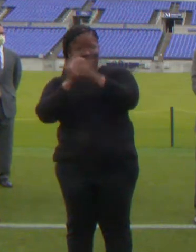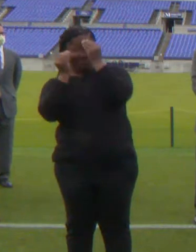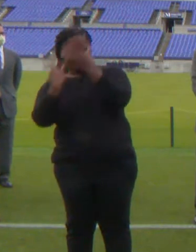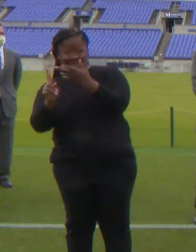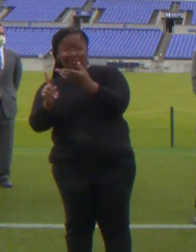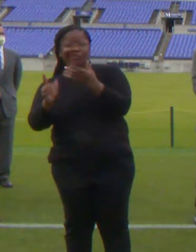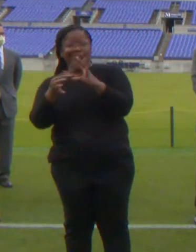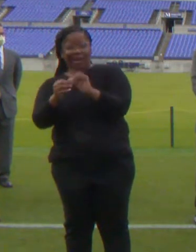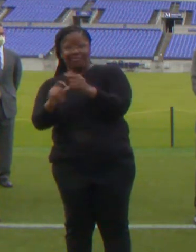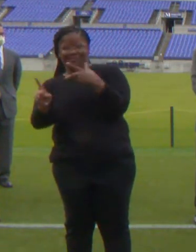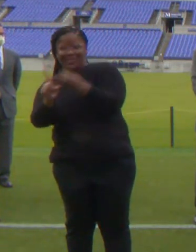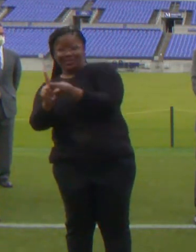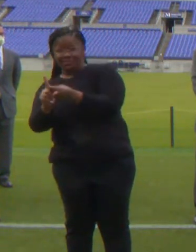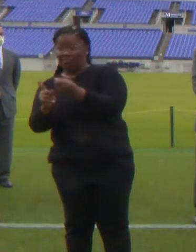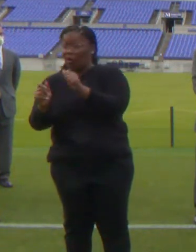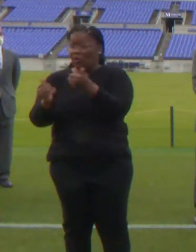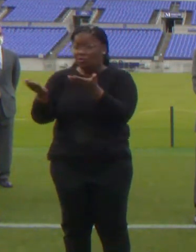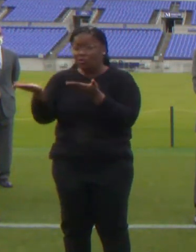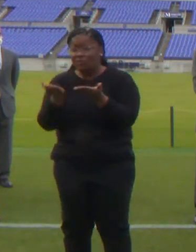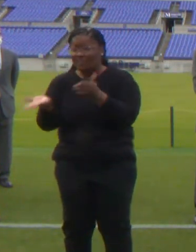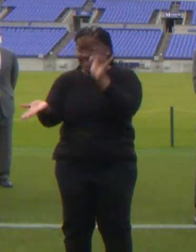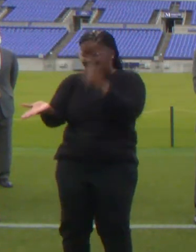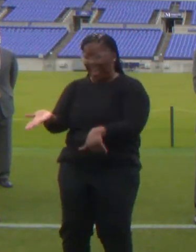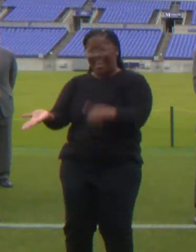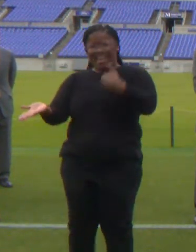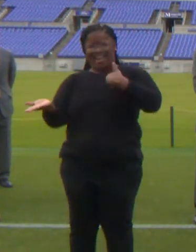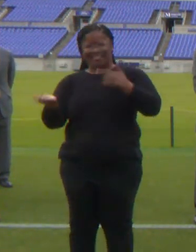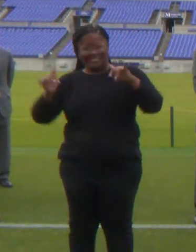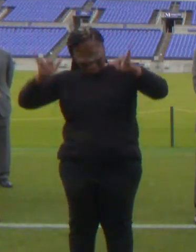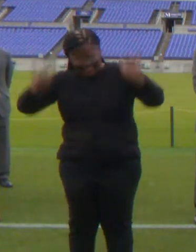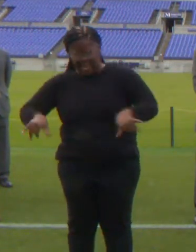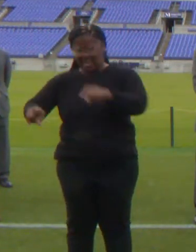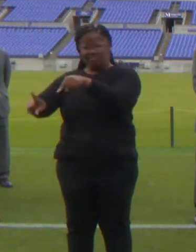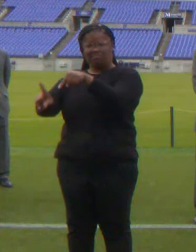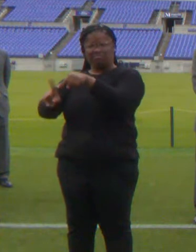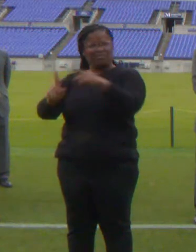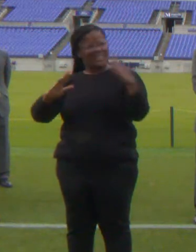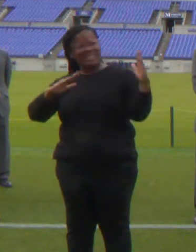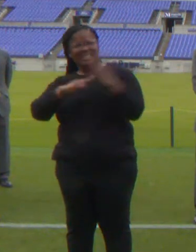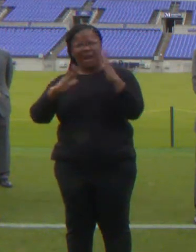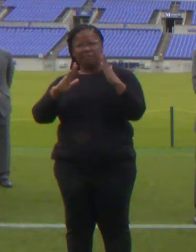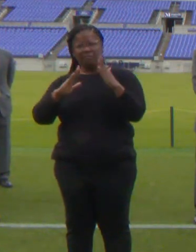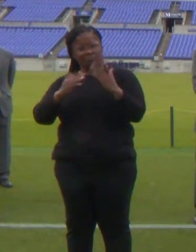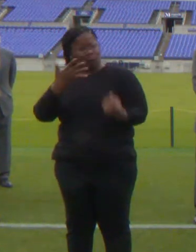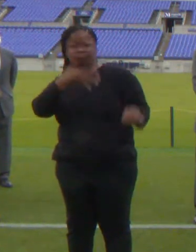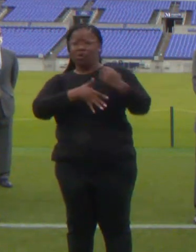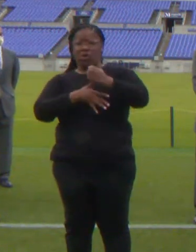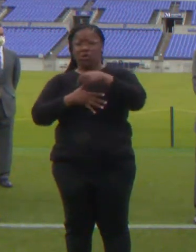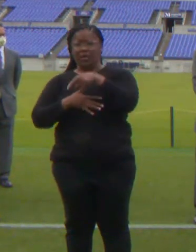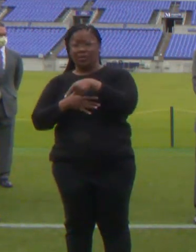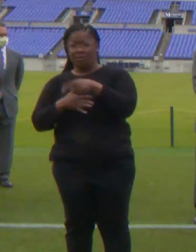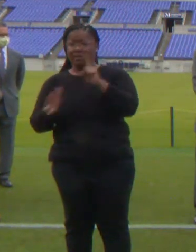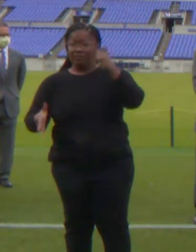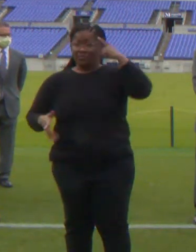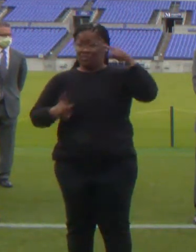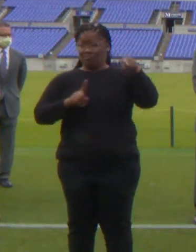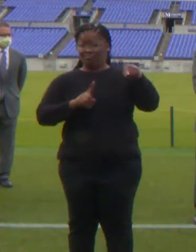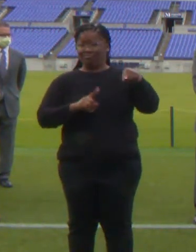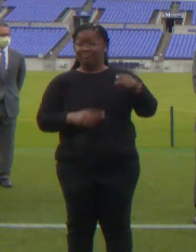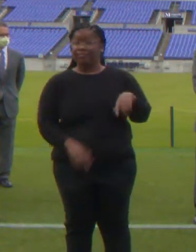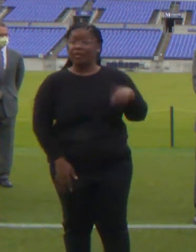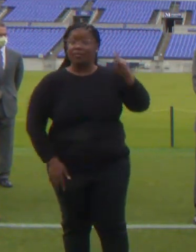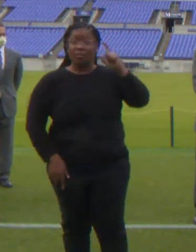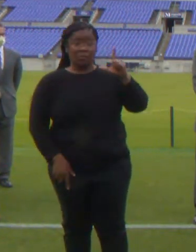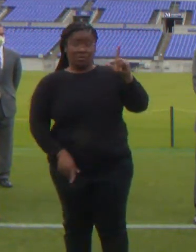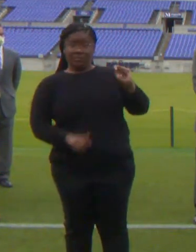services has and remains top priorities of mine and the Governor's. The Governor, Lieutenant Governor, General Burkhead and